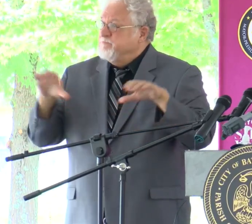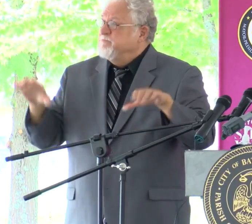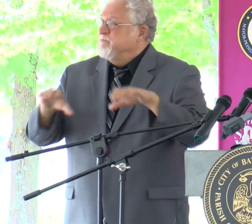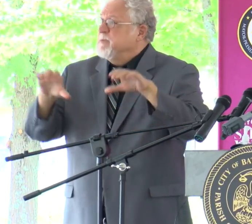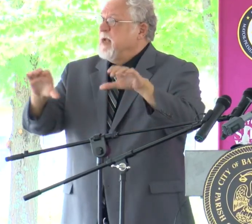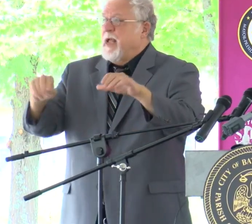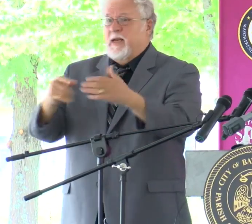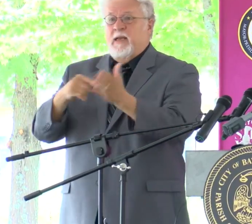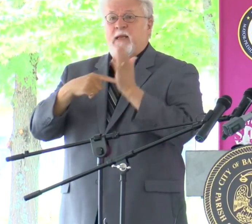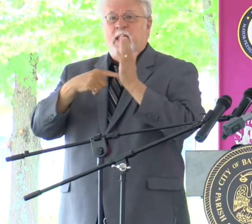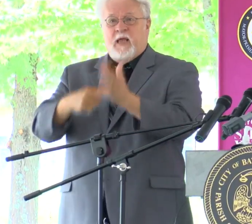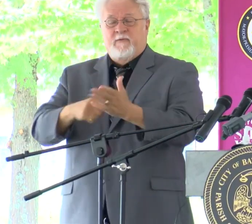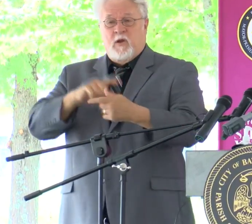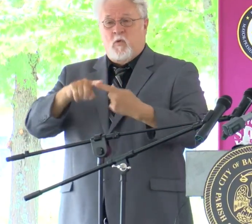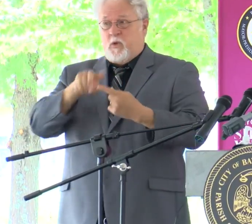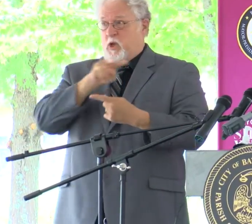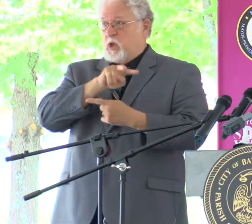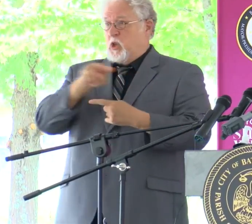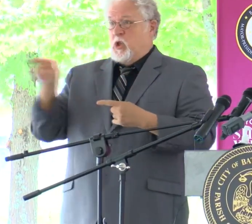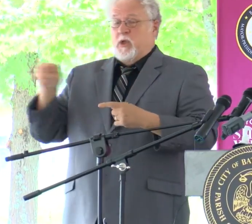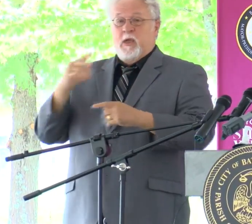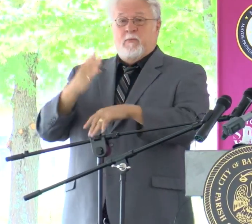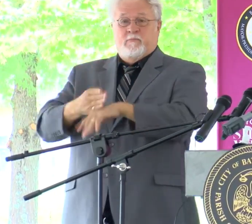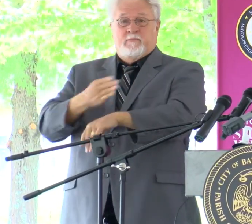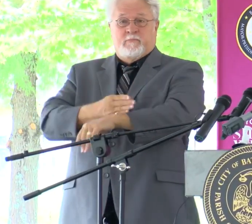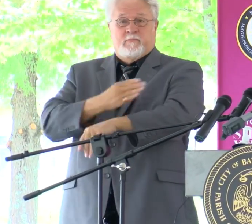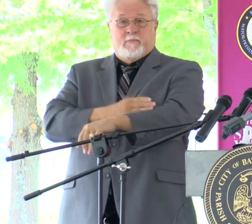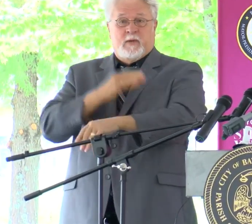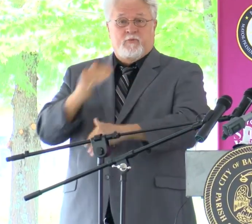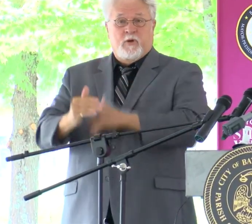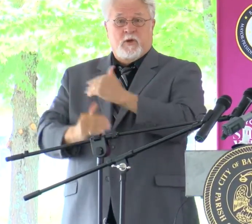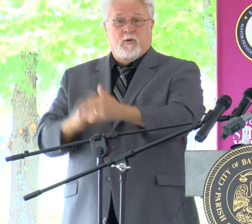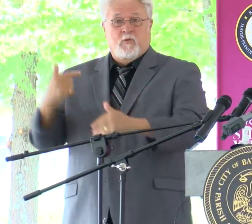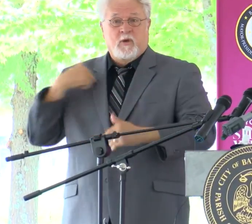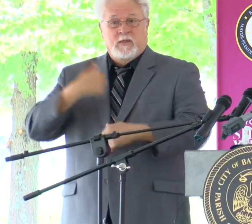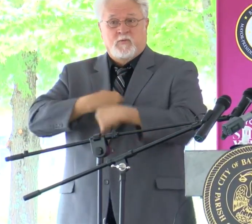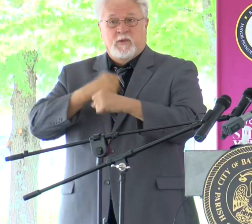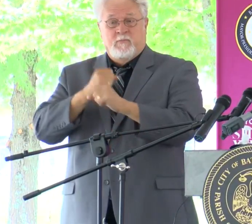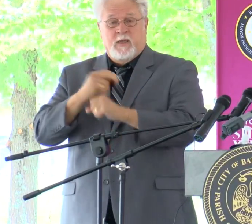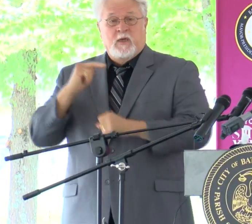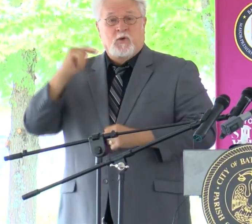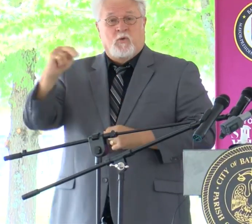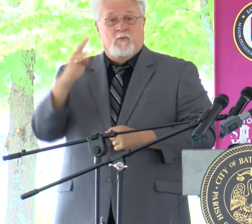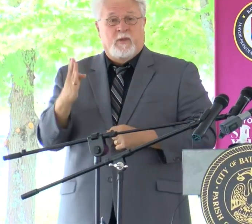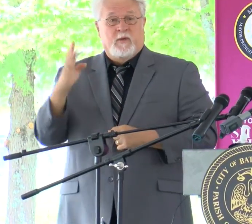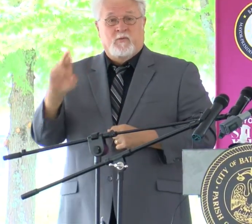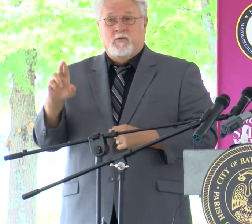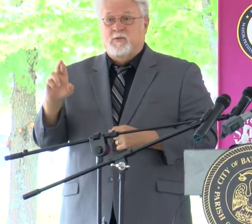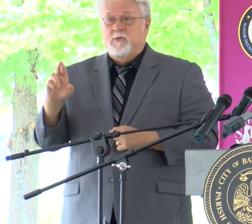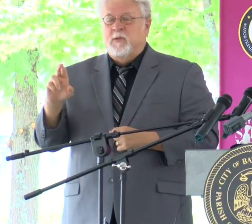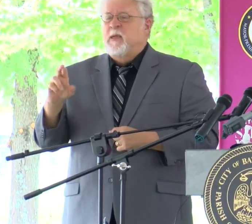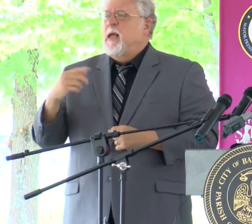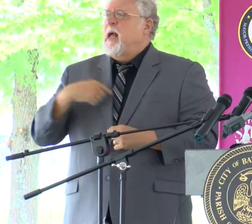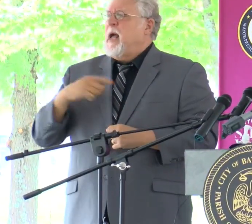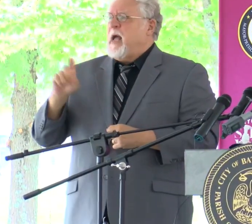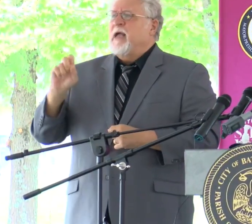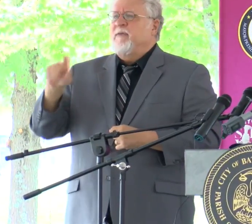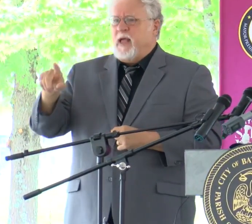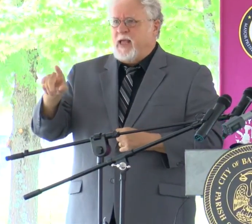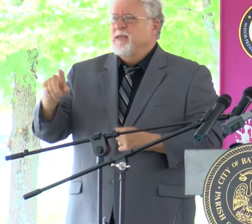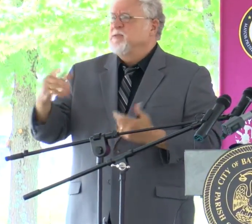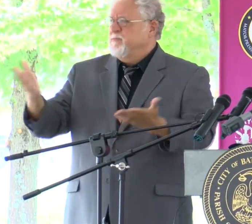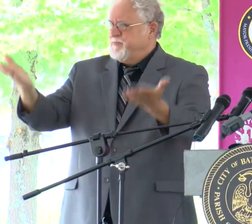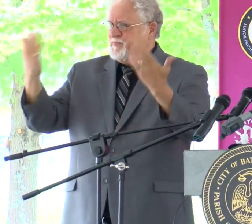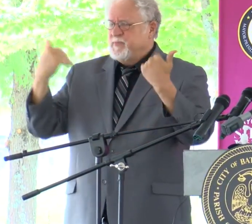and it's evident when we look at the progress that we are making in North Baton Rouge. I've asked everyone to come